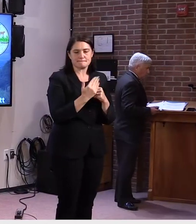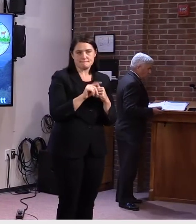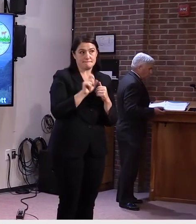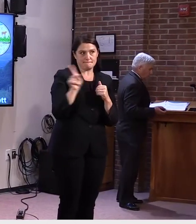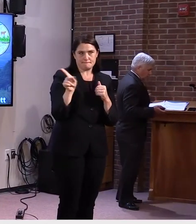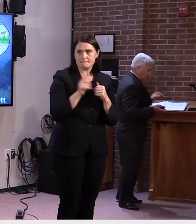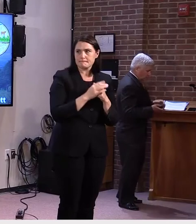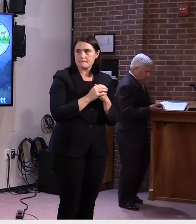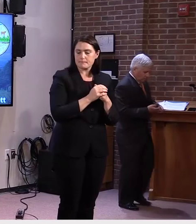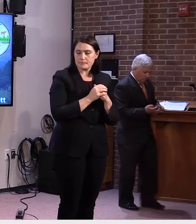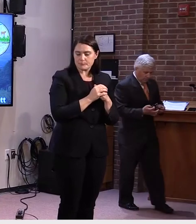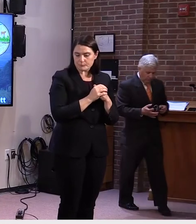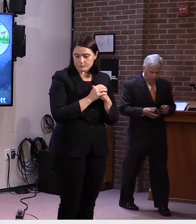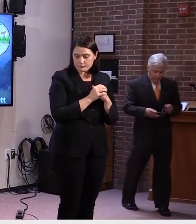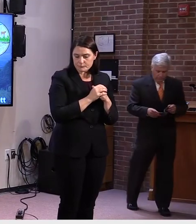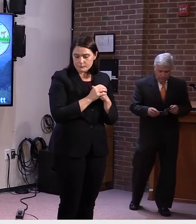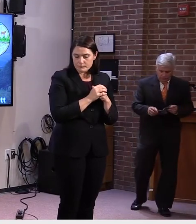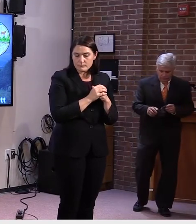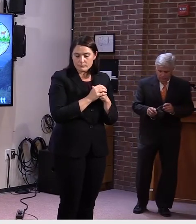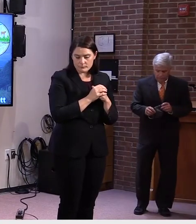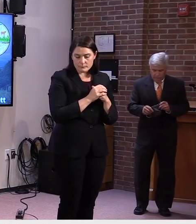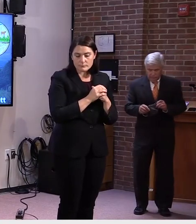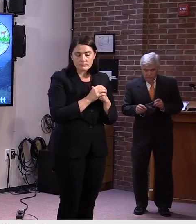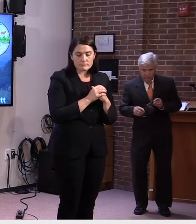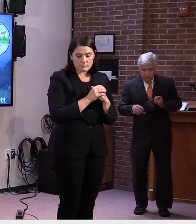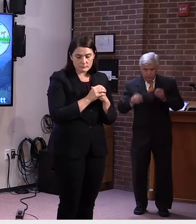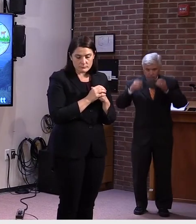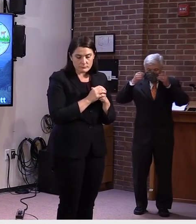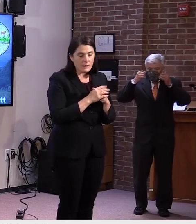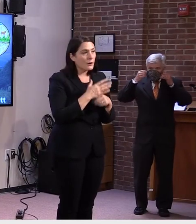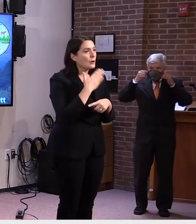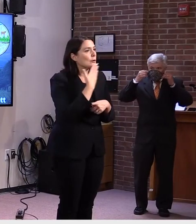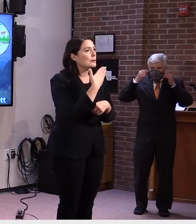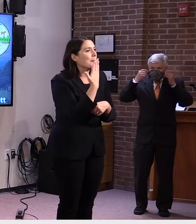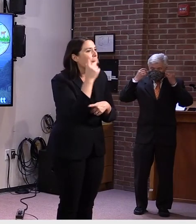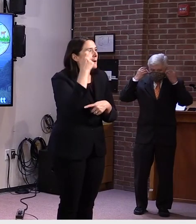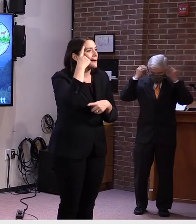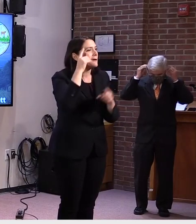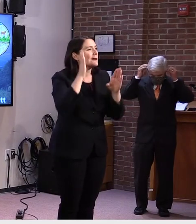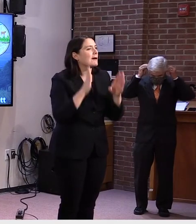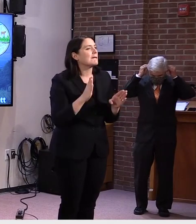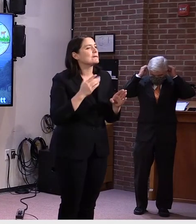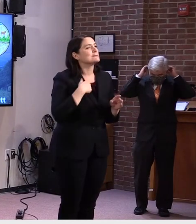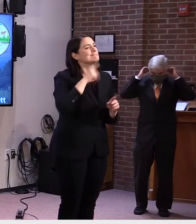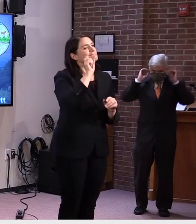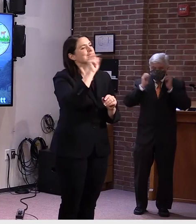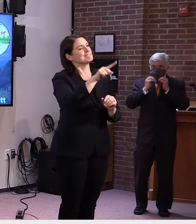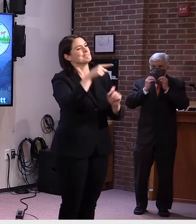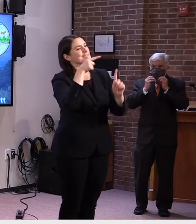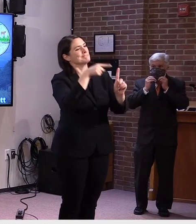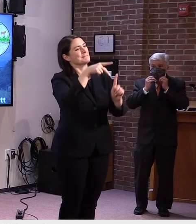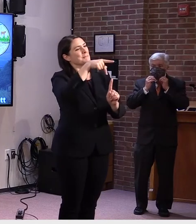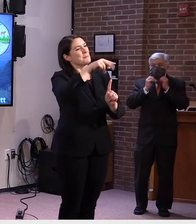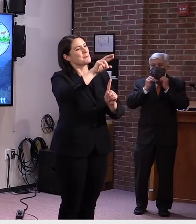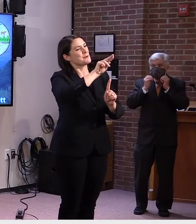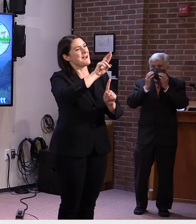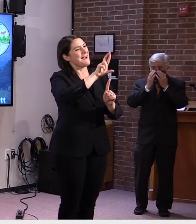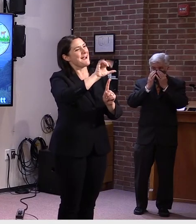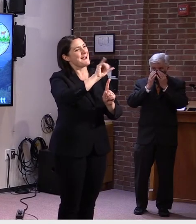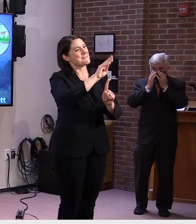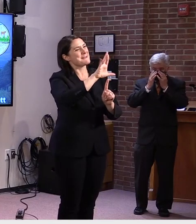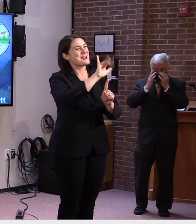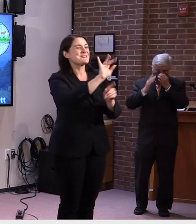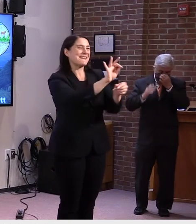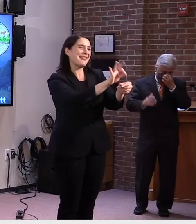Yes, uh, good morning, uh, governor. Um, just a question on the, uh, primary and the, uh, very important November election.